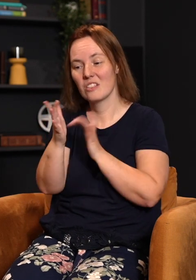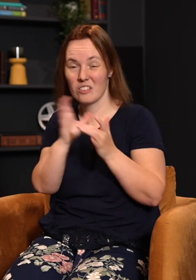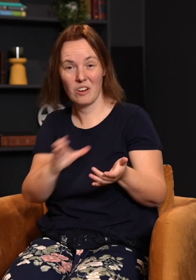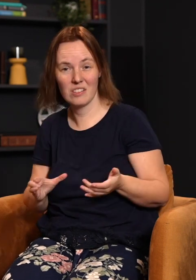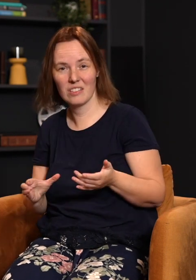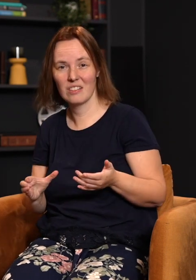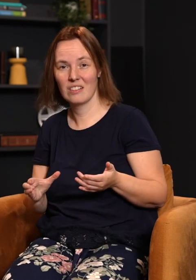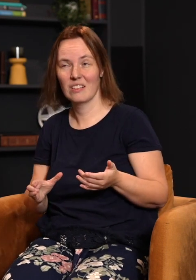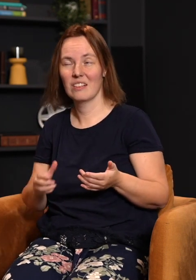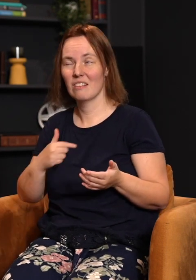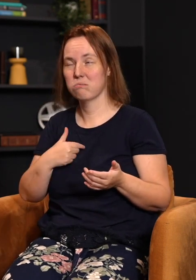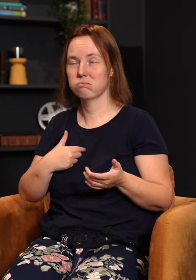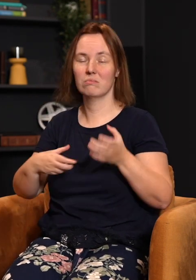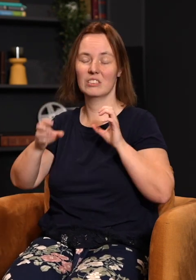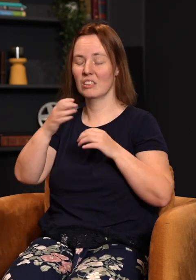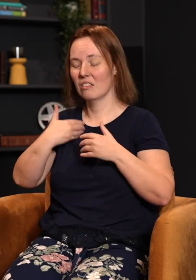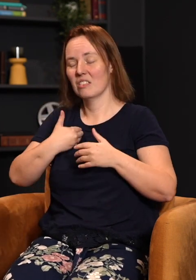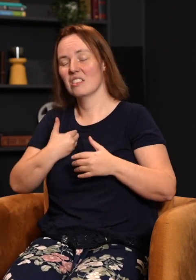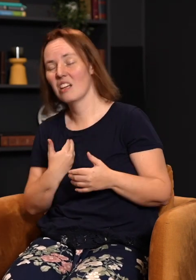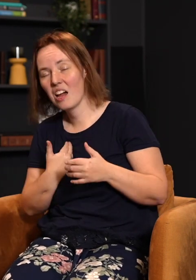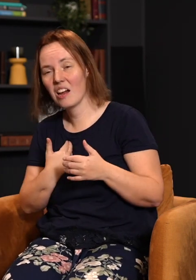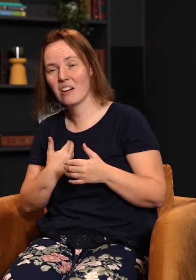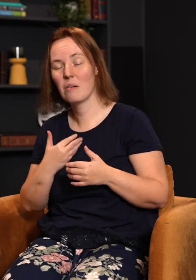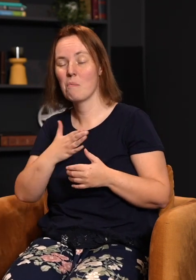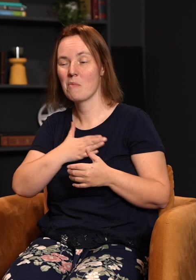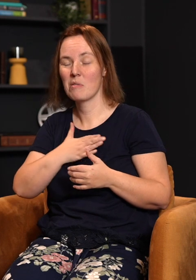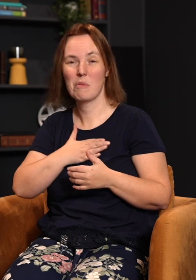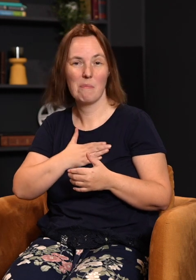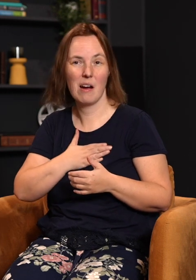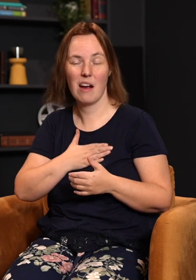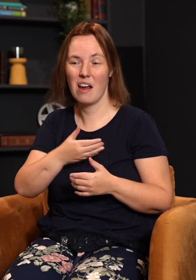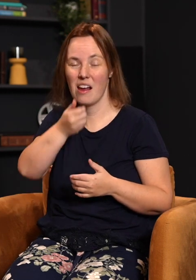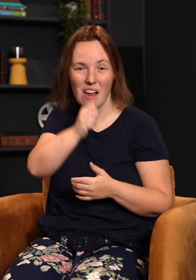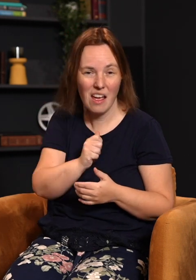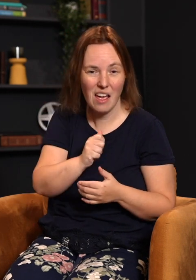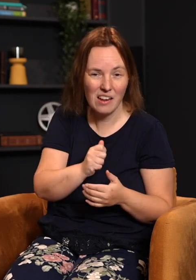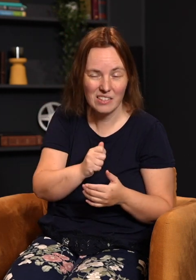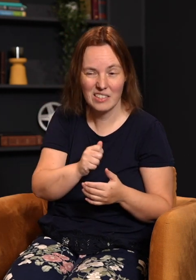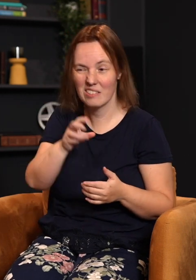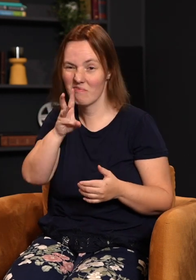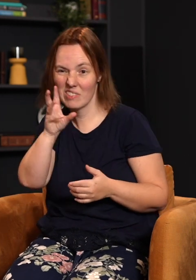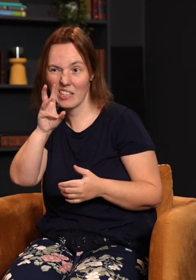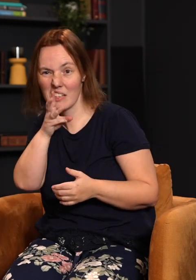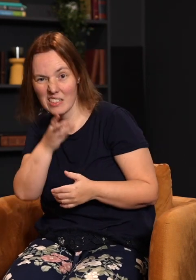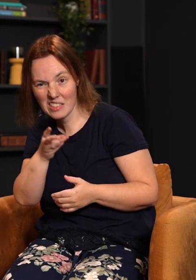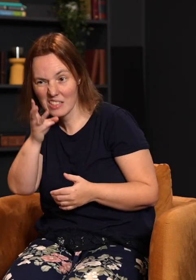after the first service. It must be my age. When you cross that divide, it's 60, 62, you know, but